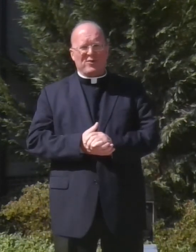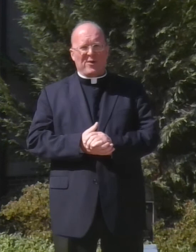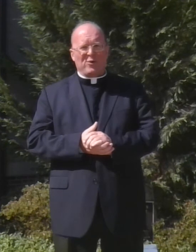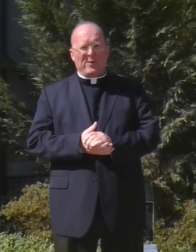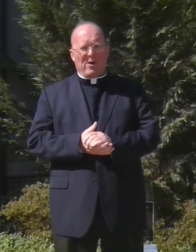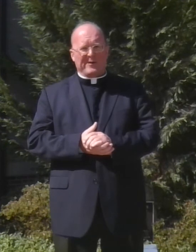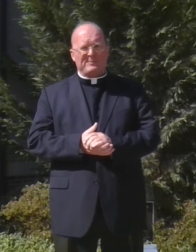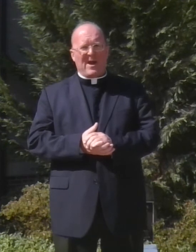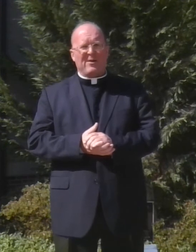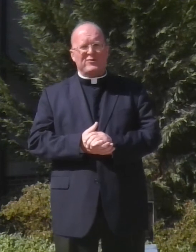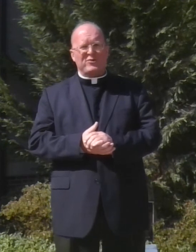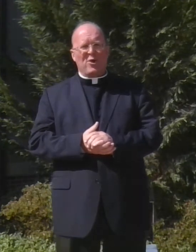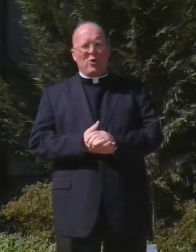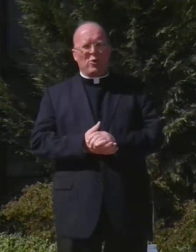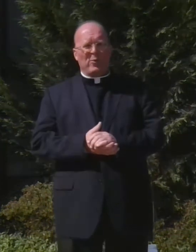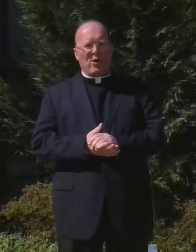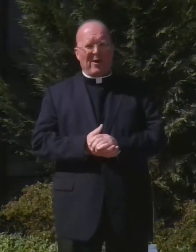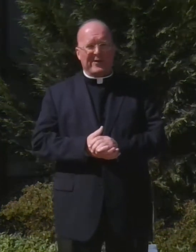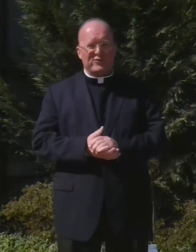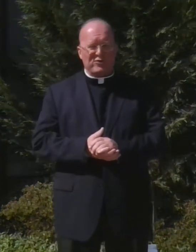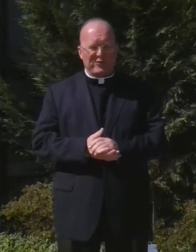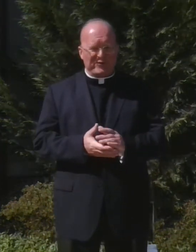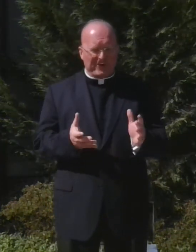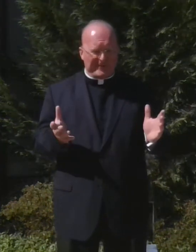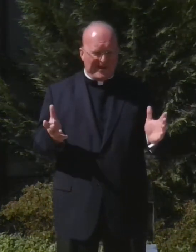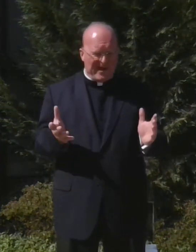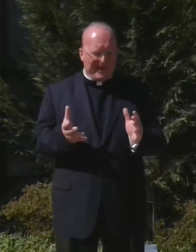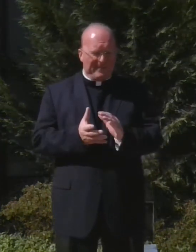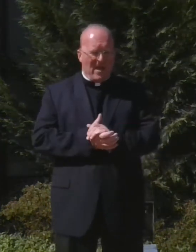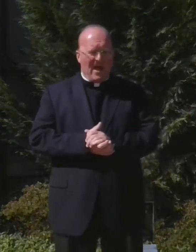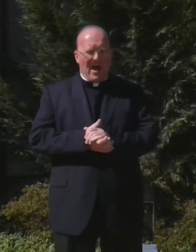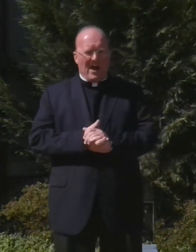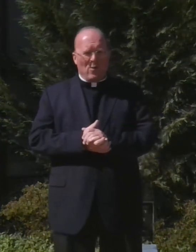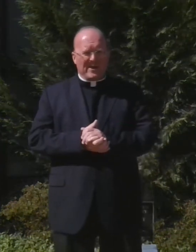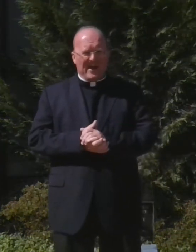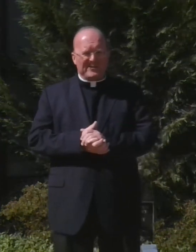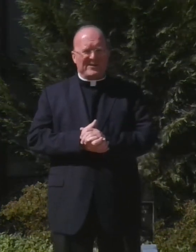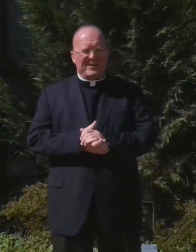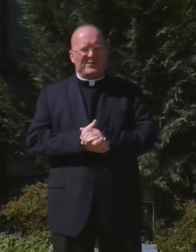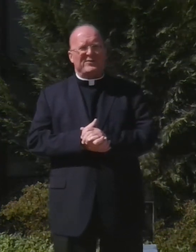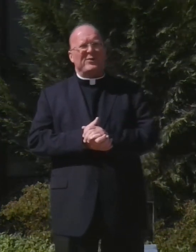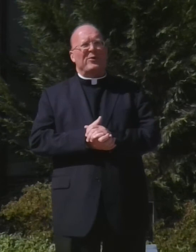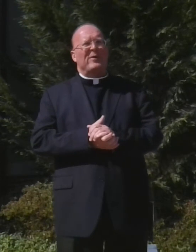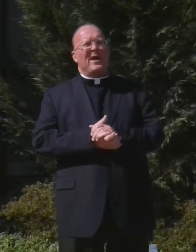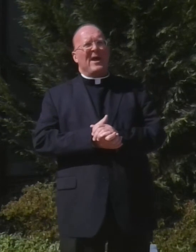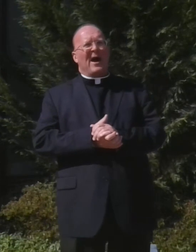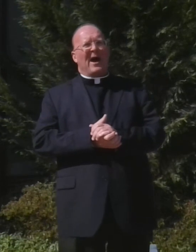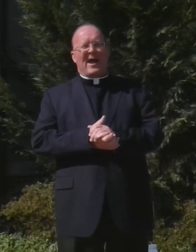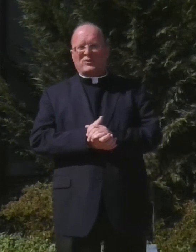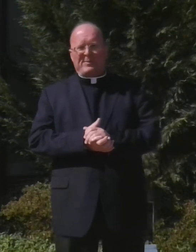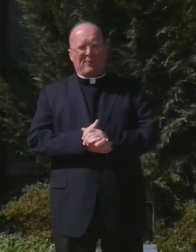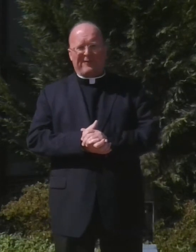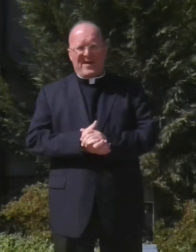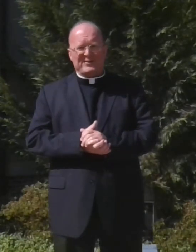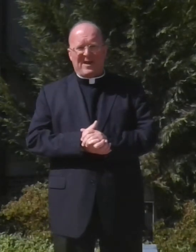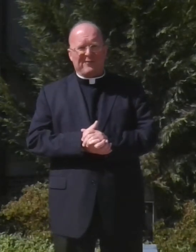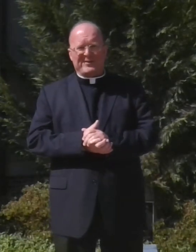on who we are as parish, who we are as church. So today, I wanted us to consider, as we profess every